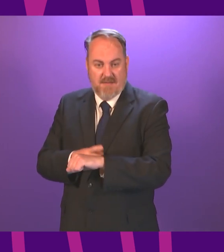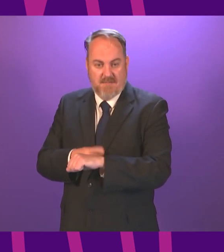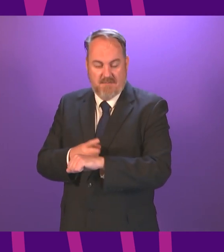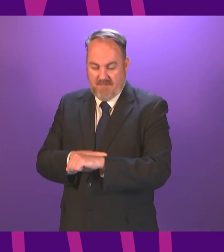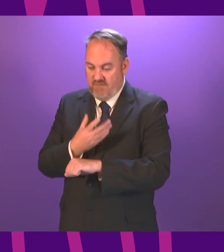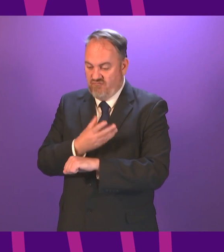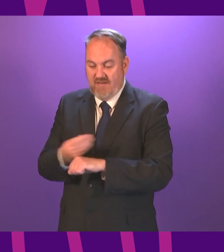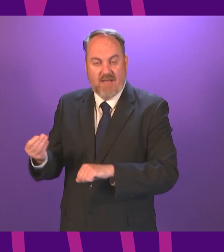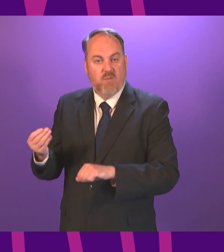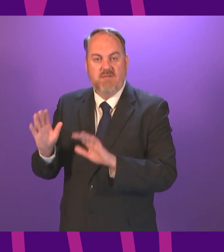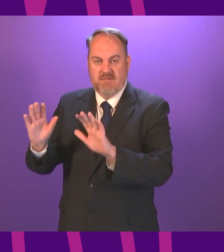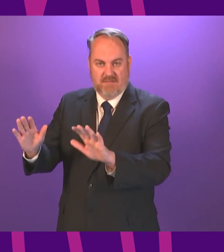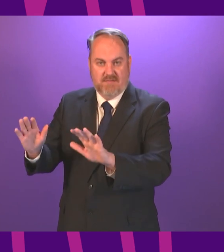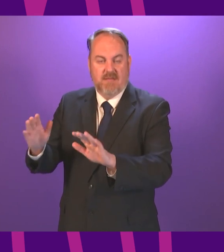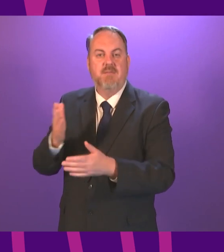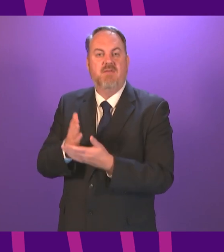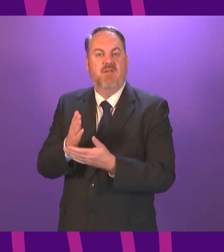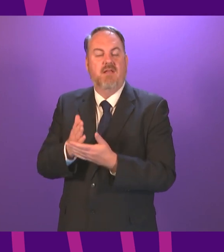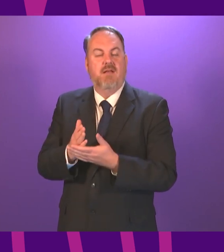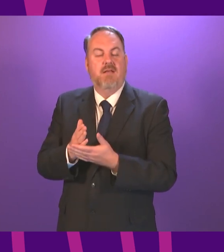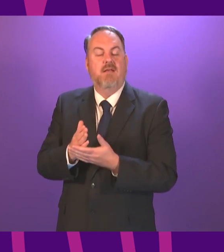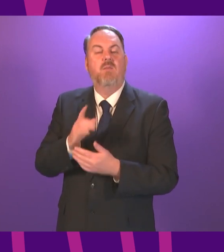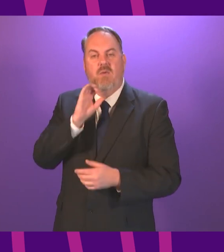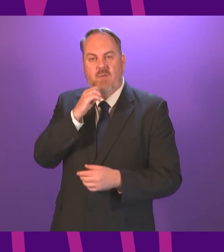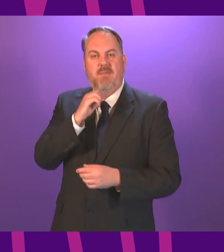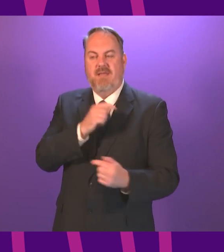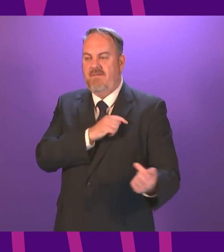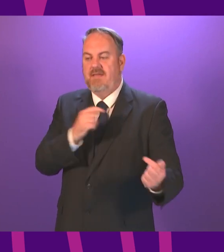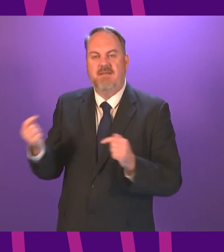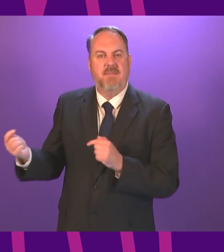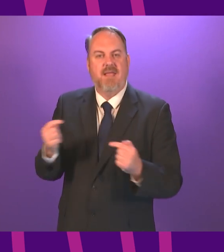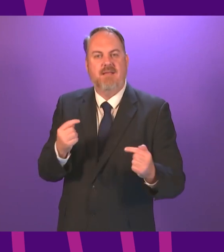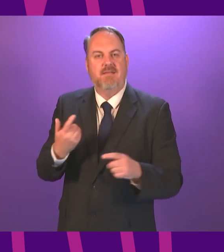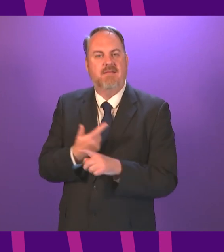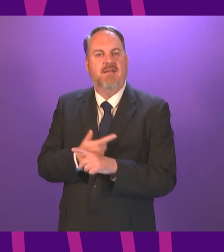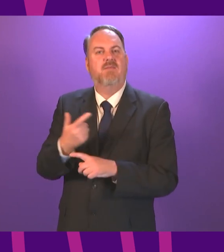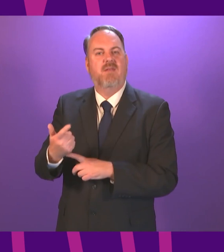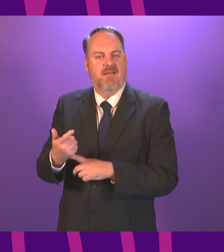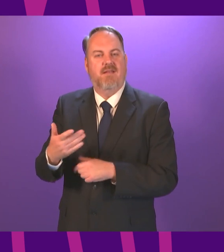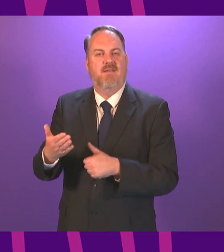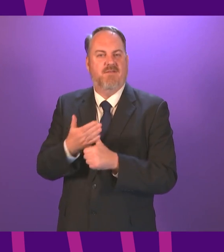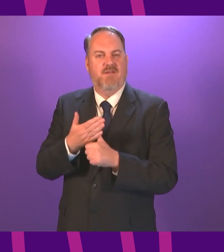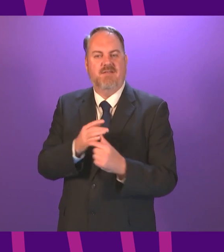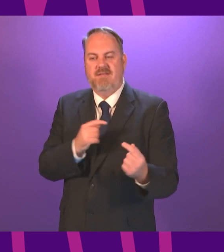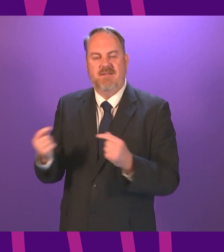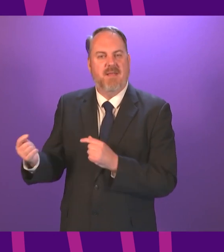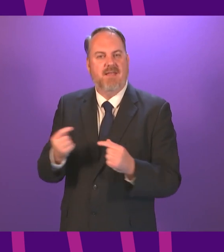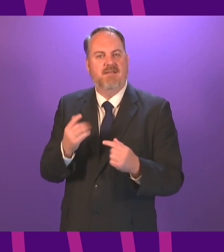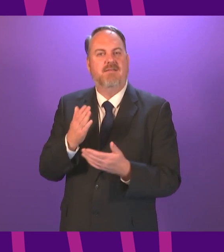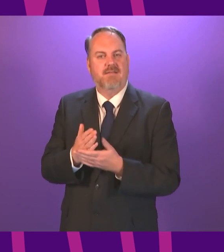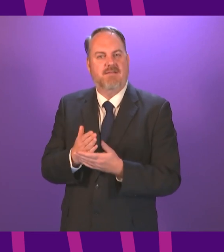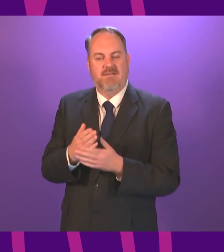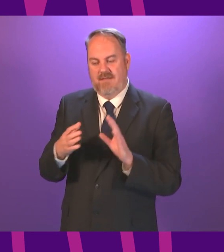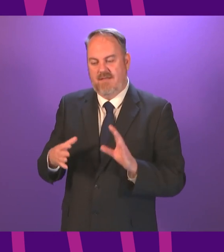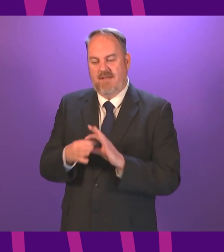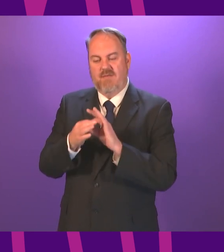out of time presiding officer we will be having a debate next week in fact our first debate next week is on the NHS and